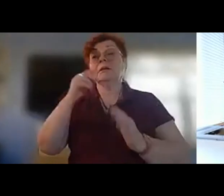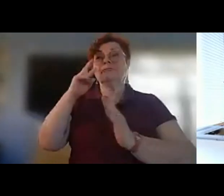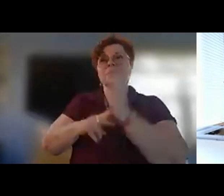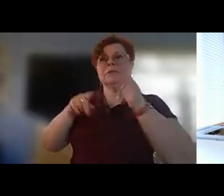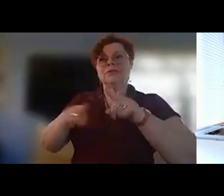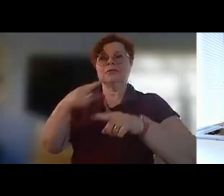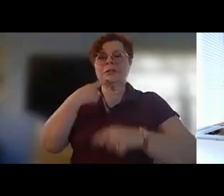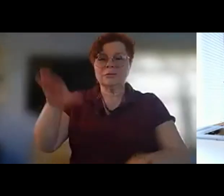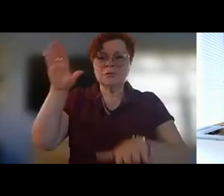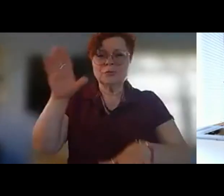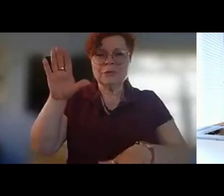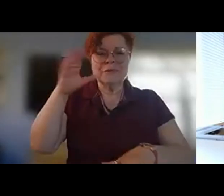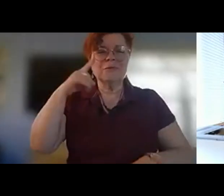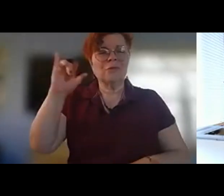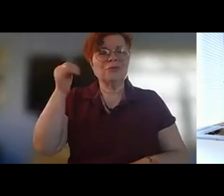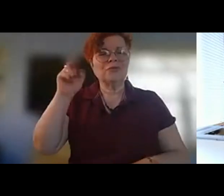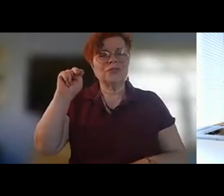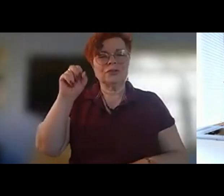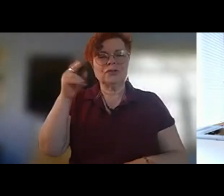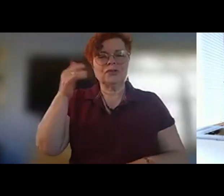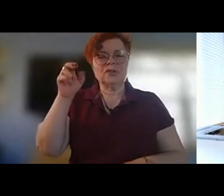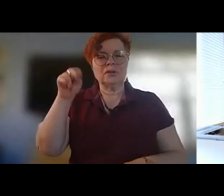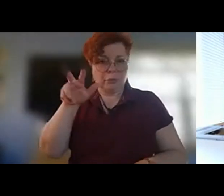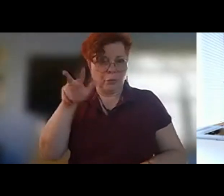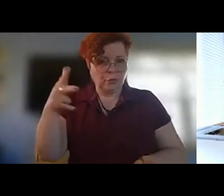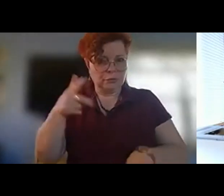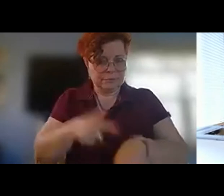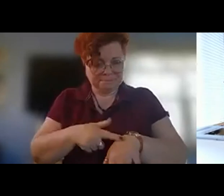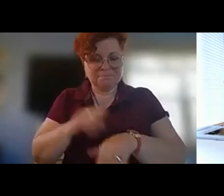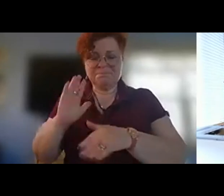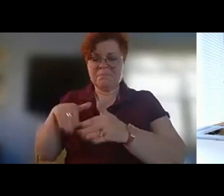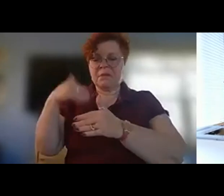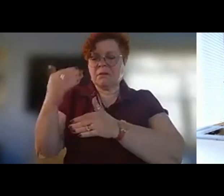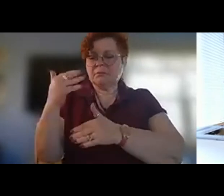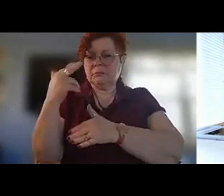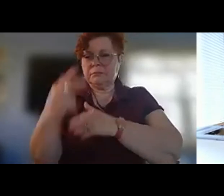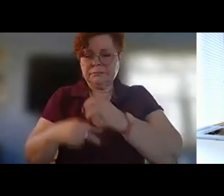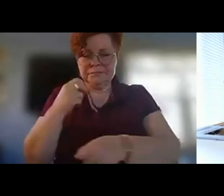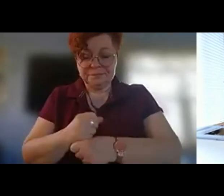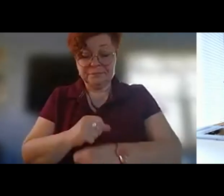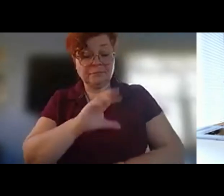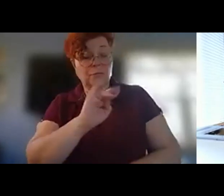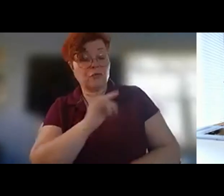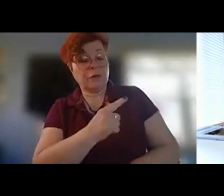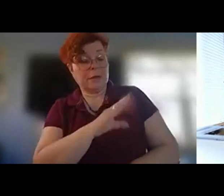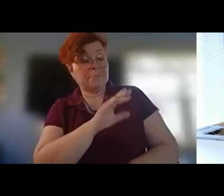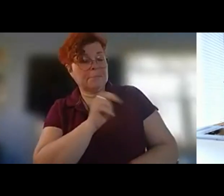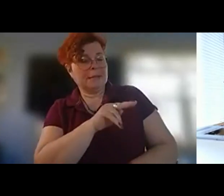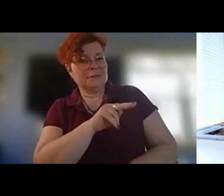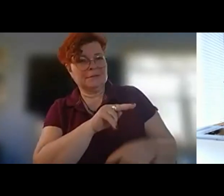in and then the next two years or whatever it was um craig benson was elected uh governor of